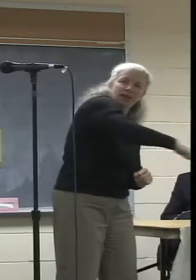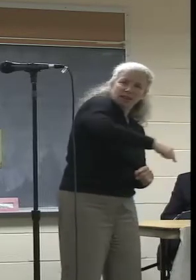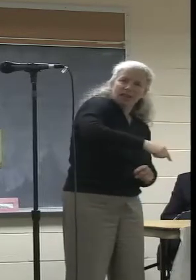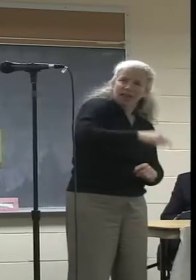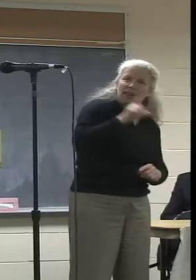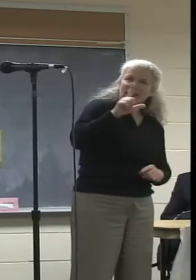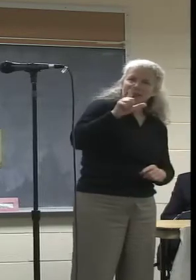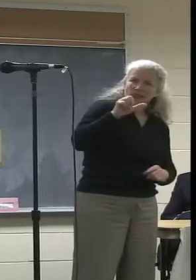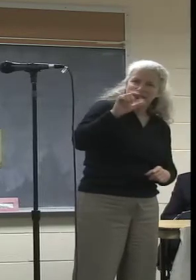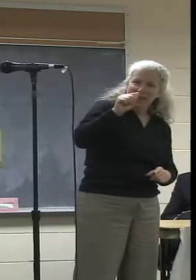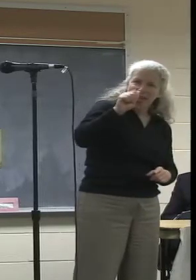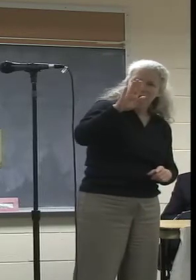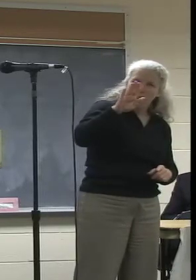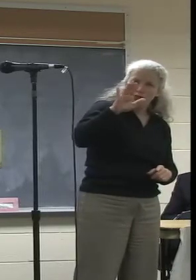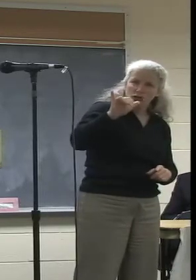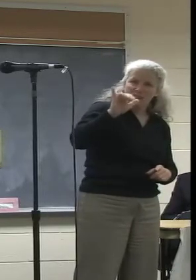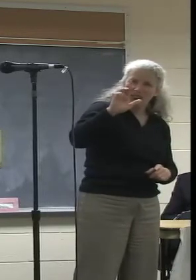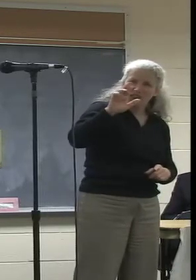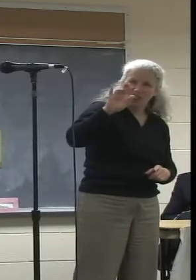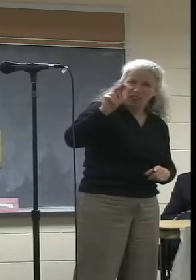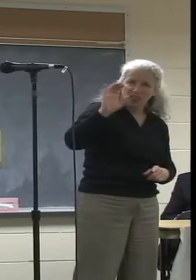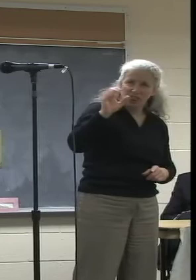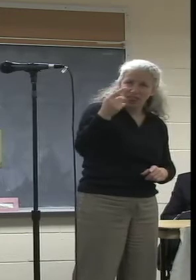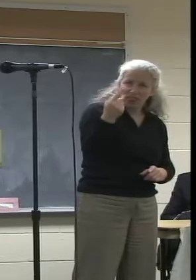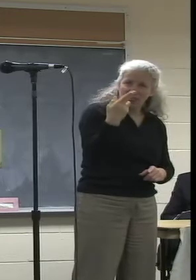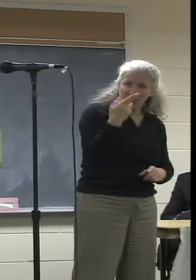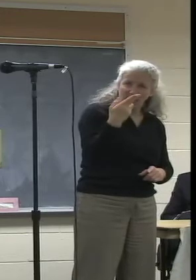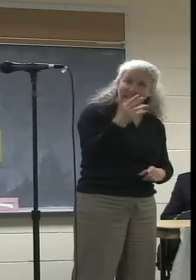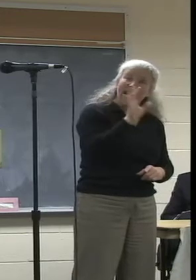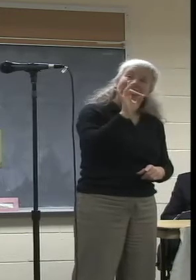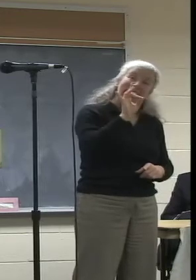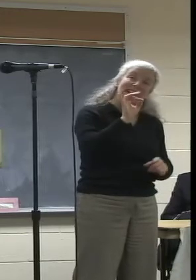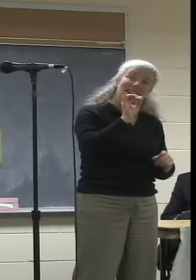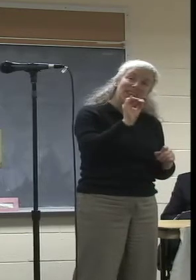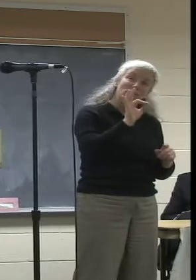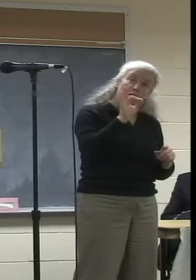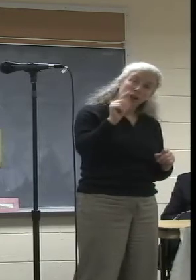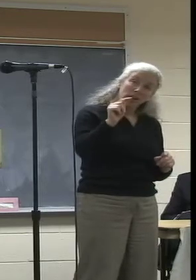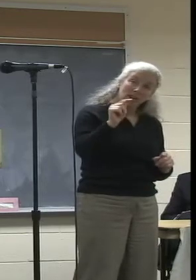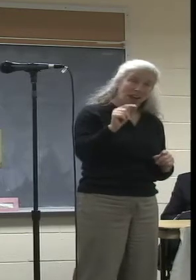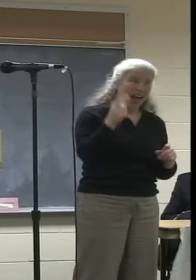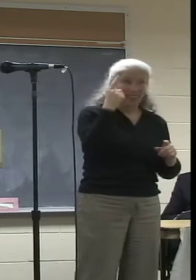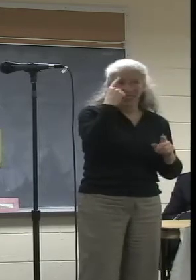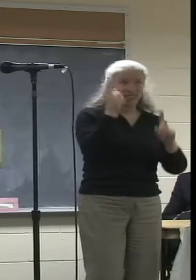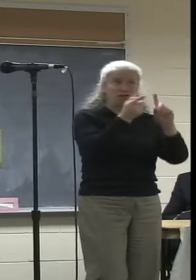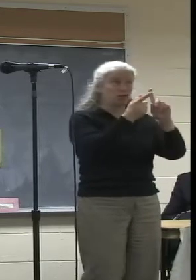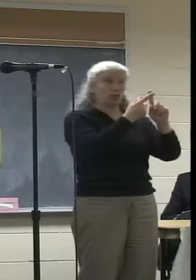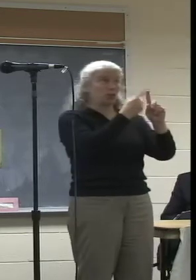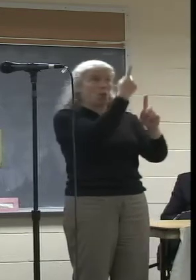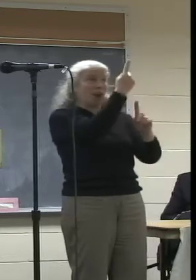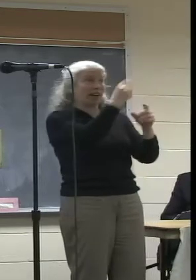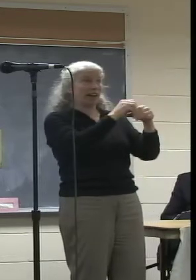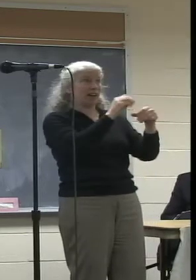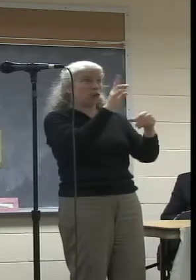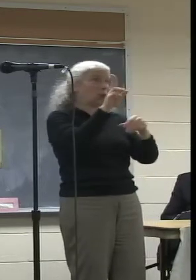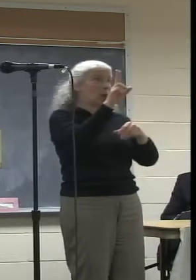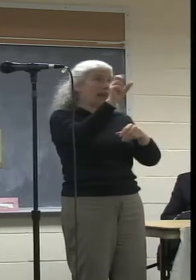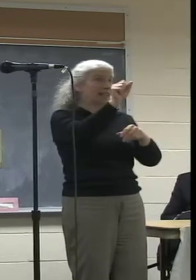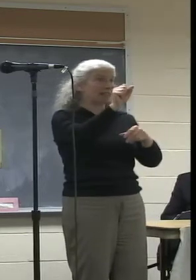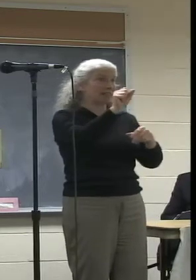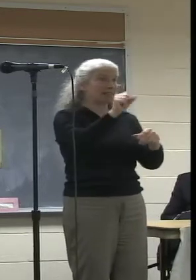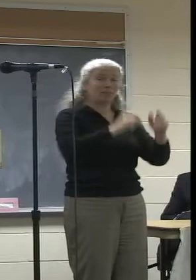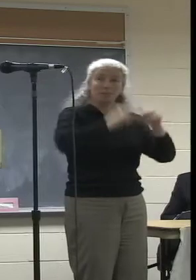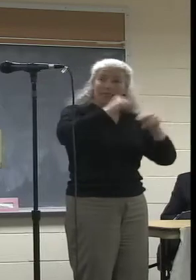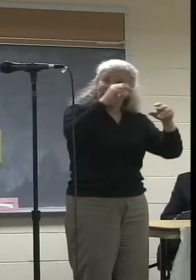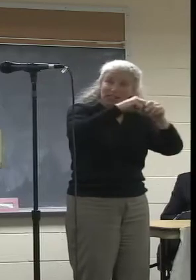foot outdoor green labyrinth within the secure perimeter of a jail in the country. To me